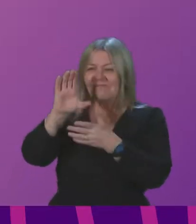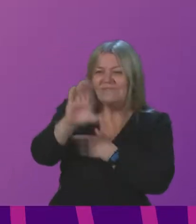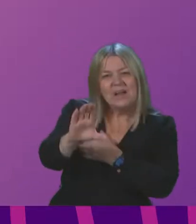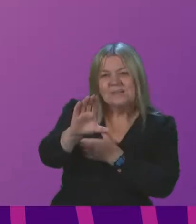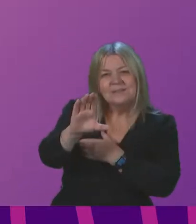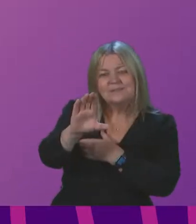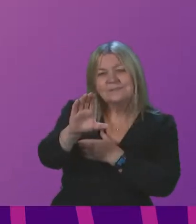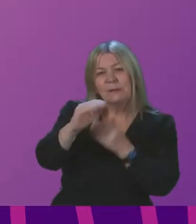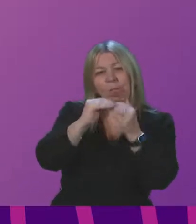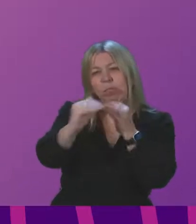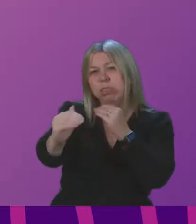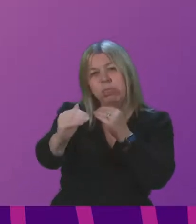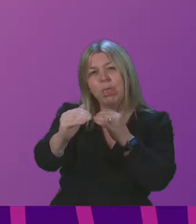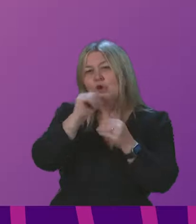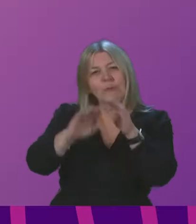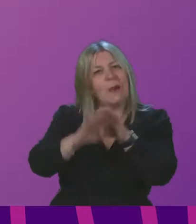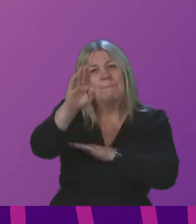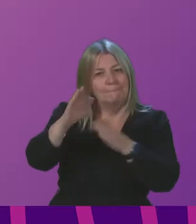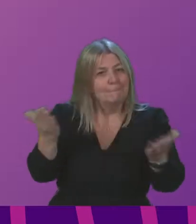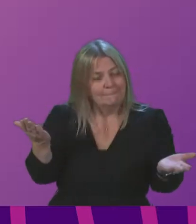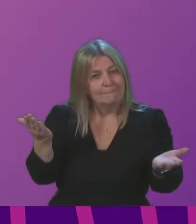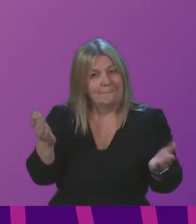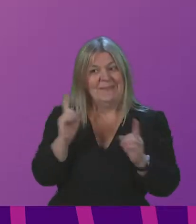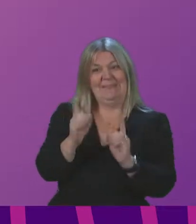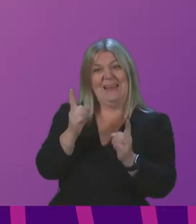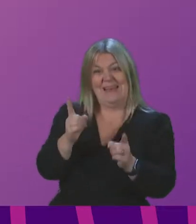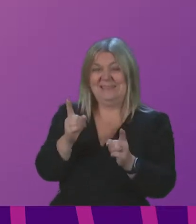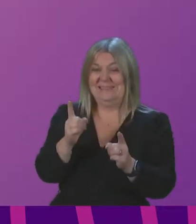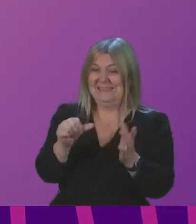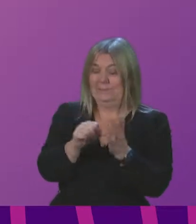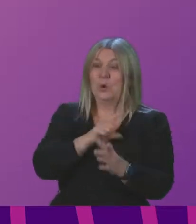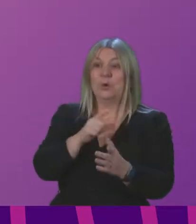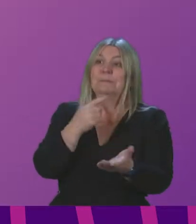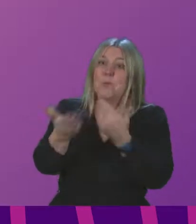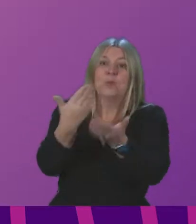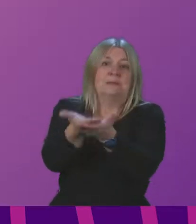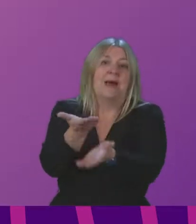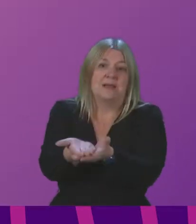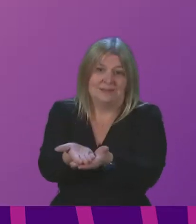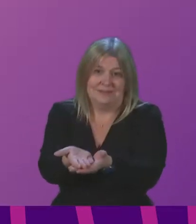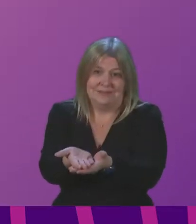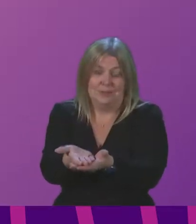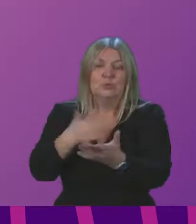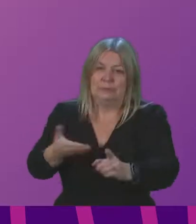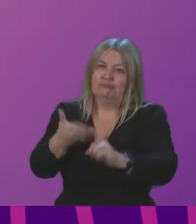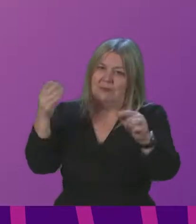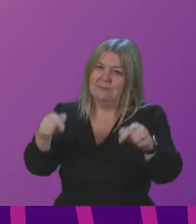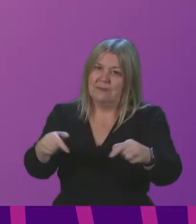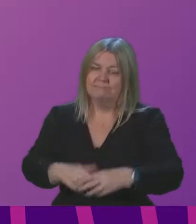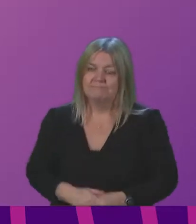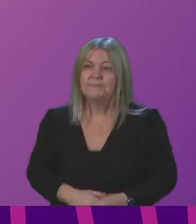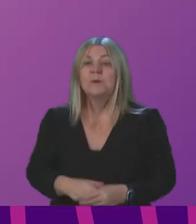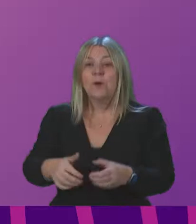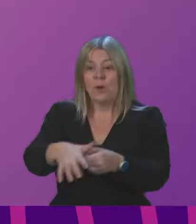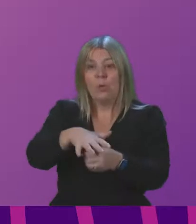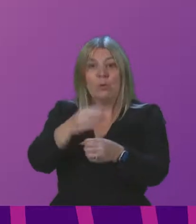demands on local government. And that needs to be recognised. Presiding officer, for local government to play a